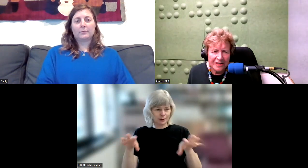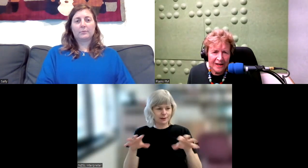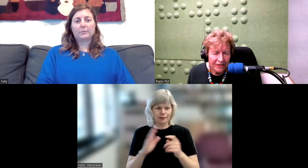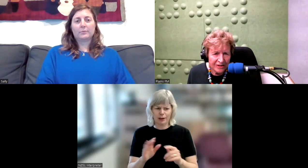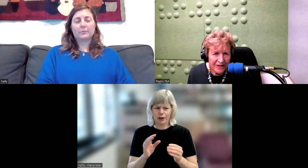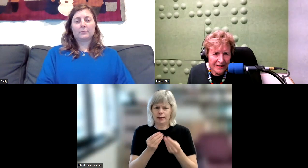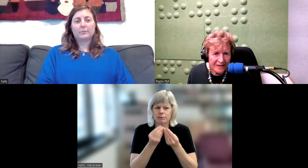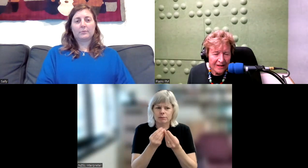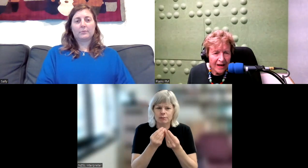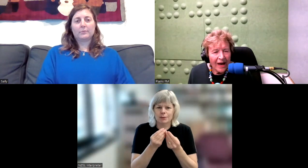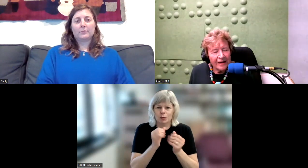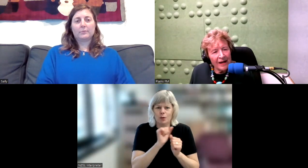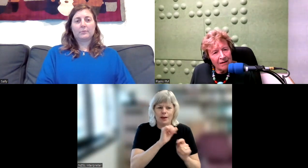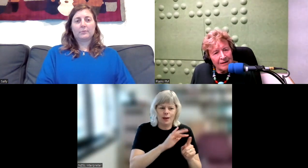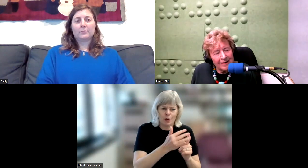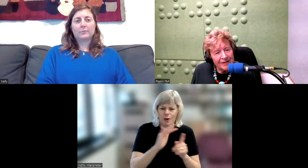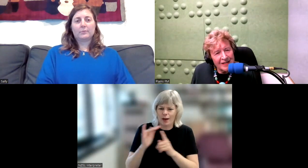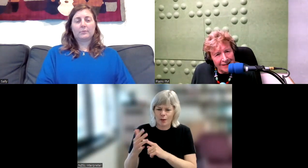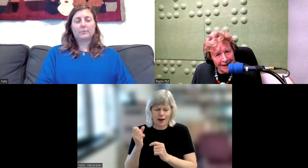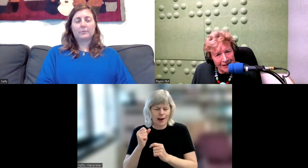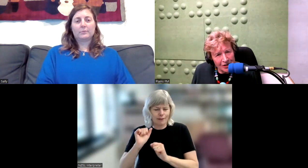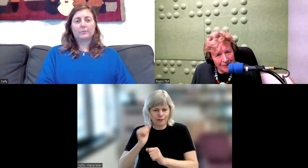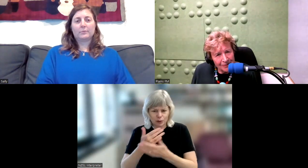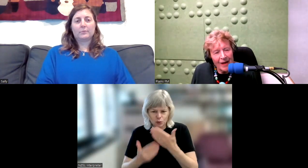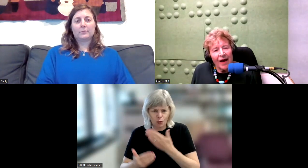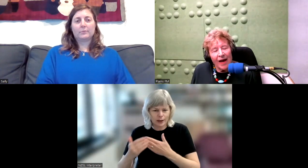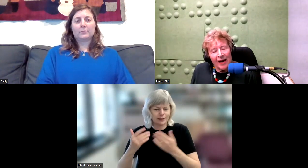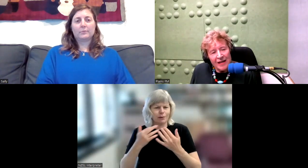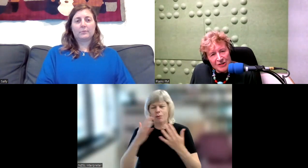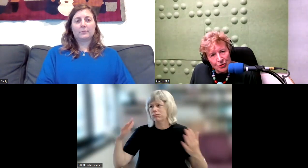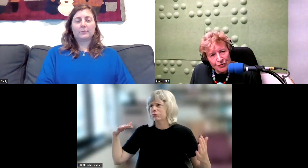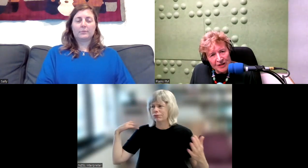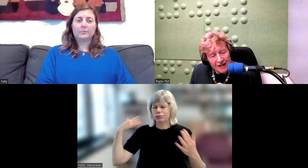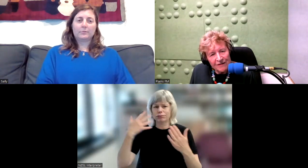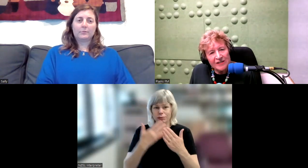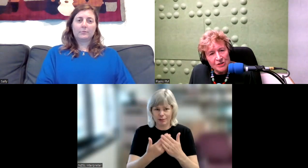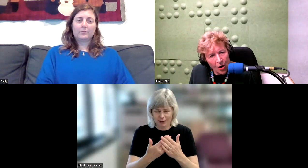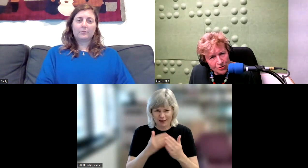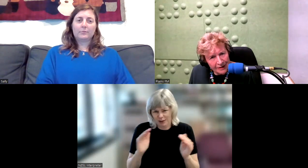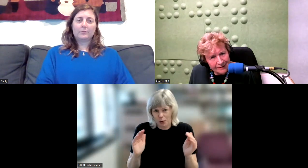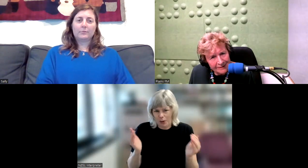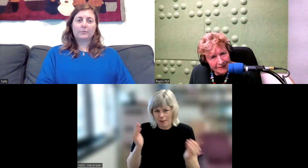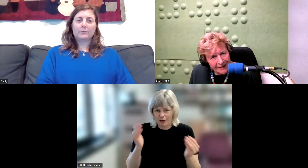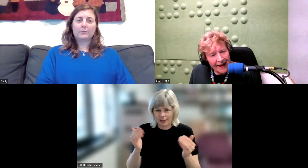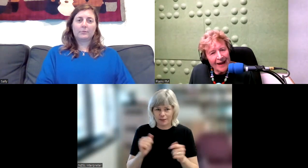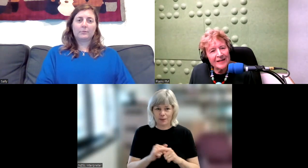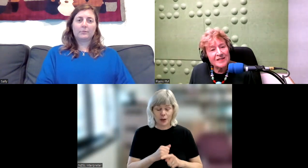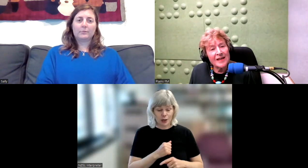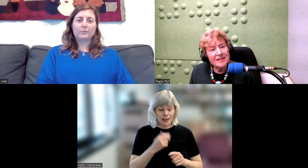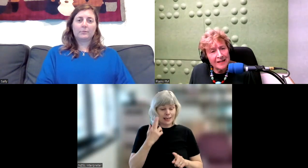and hundreds of years. Now, this is the analogy. Now, the School for the Deaf has its culture. And it's, that's the